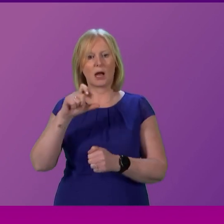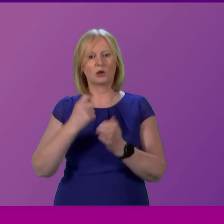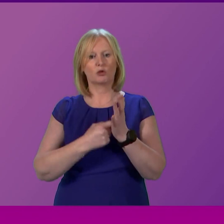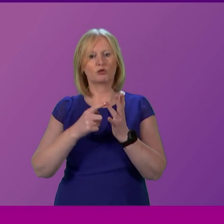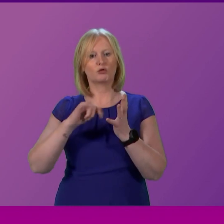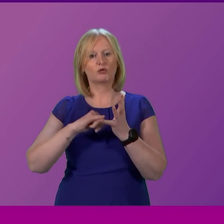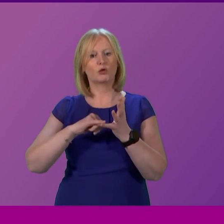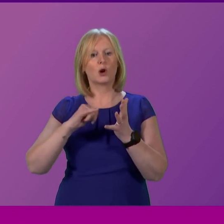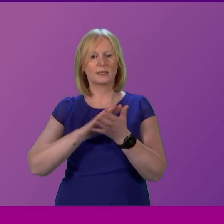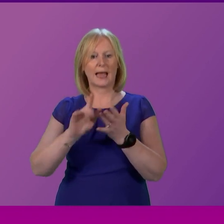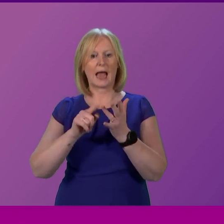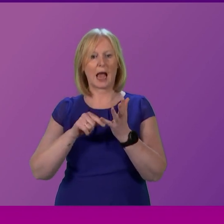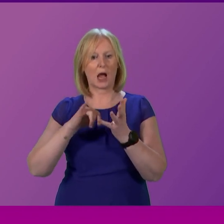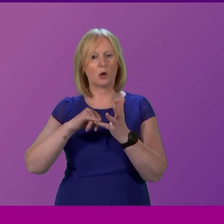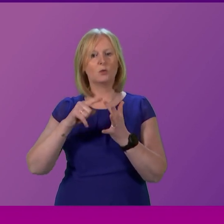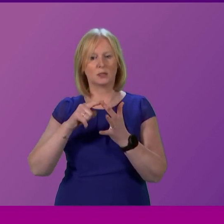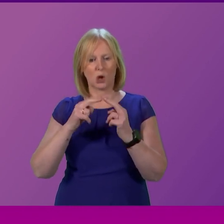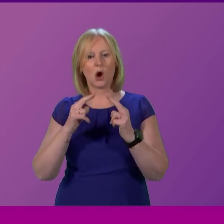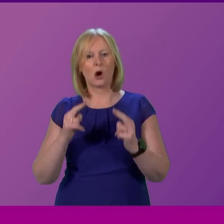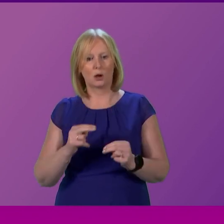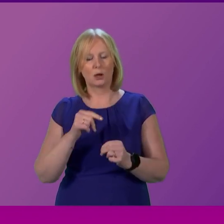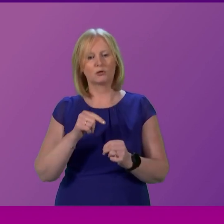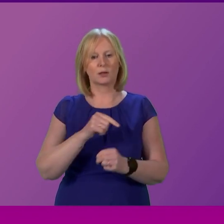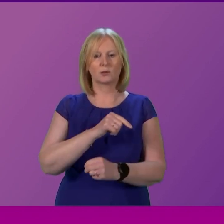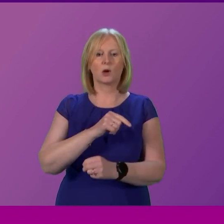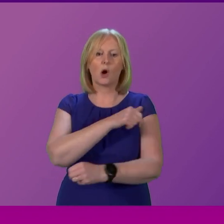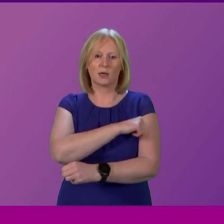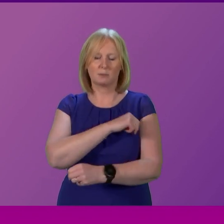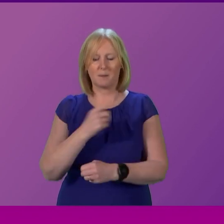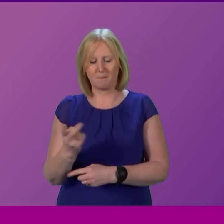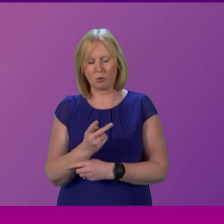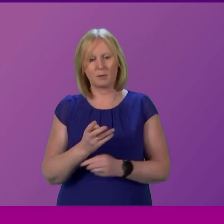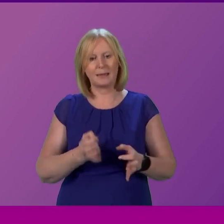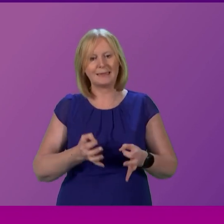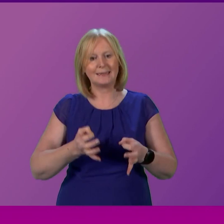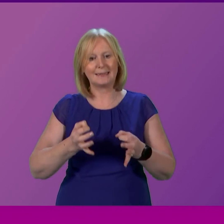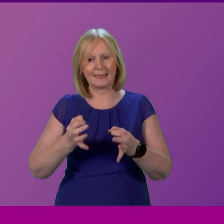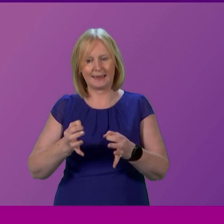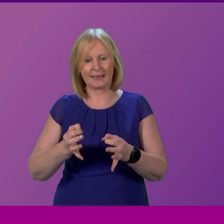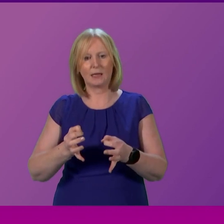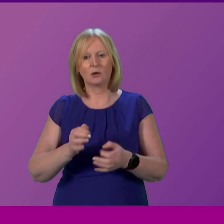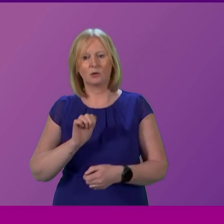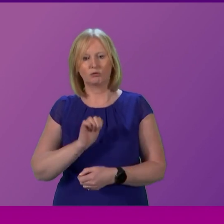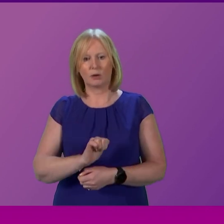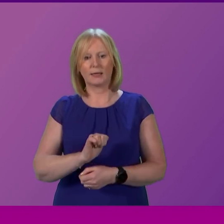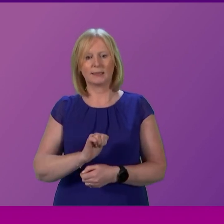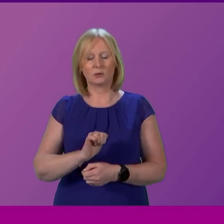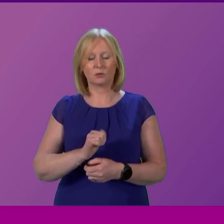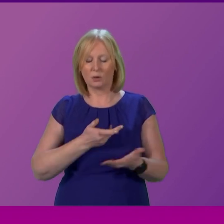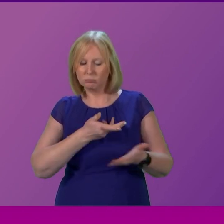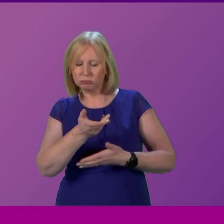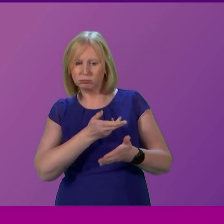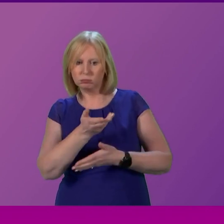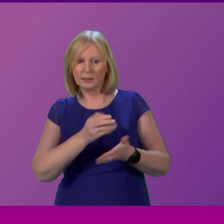sites in particular hospital turnaround times have been far too long so we're working closely with the board in air Sharon-Anne as she would expect us to do